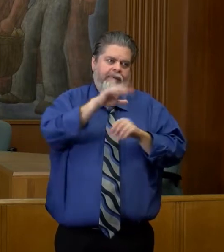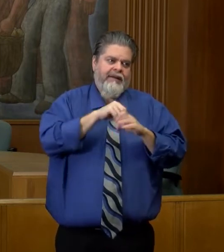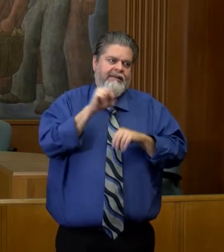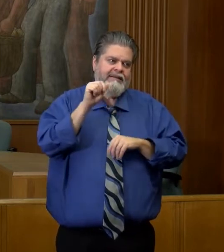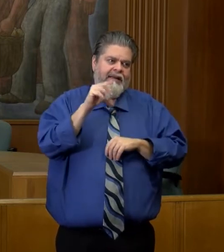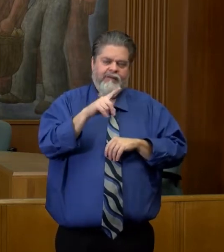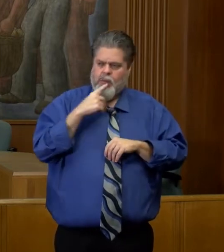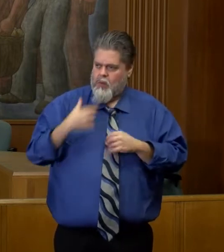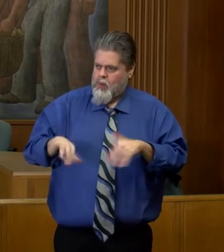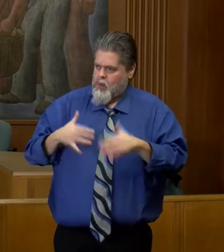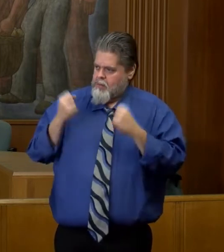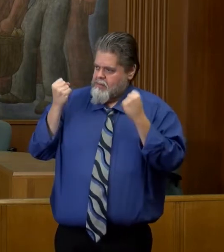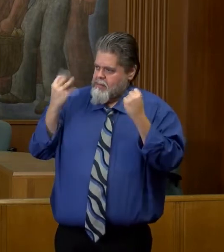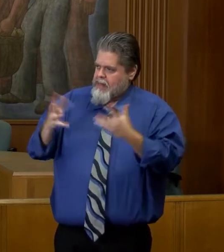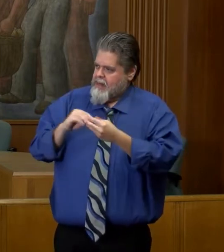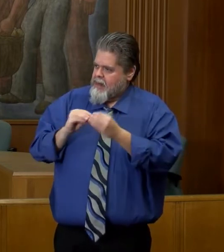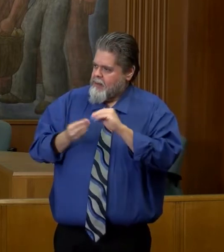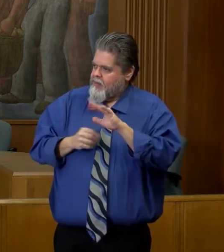That's fine. Thank you.